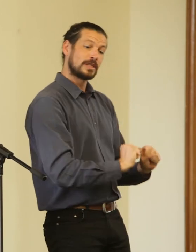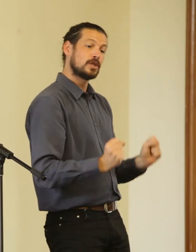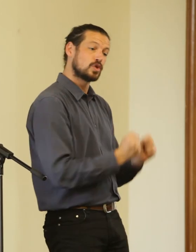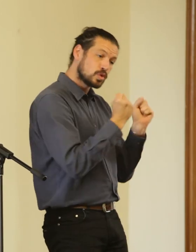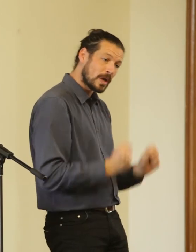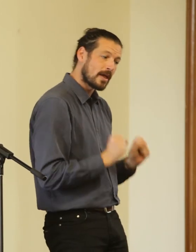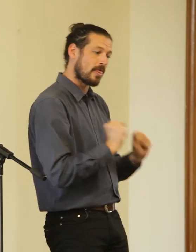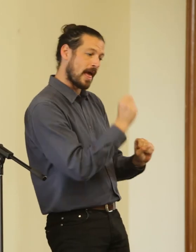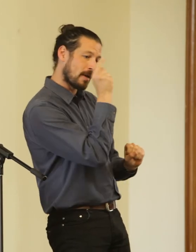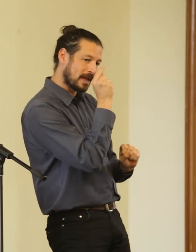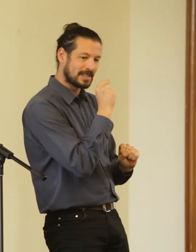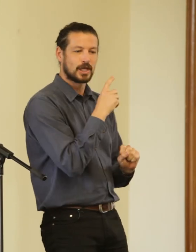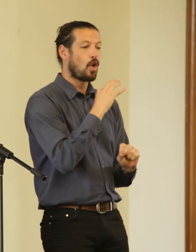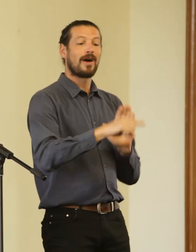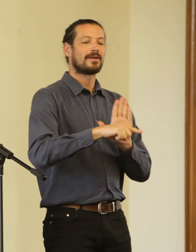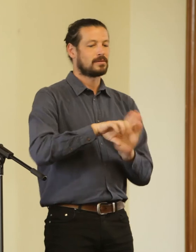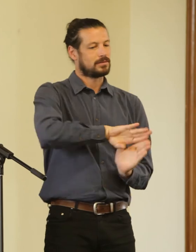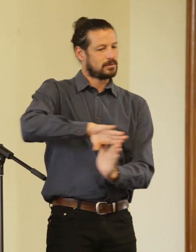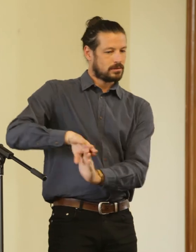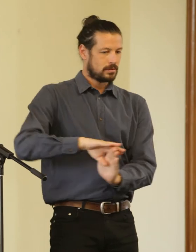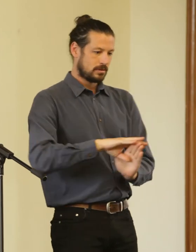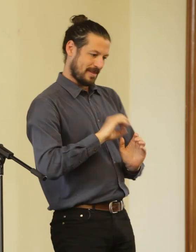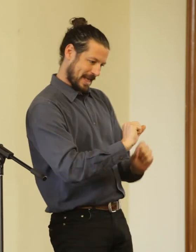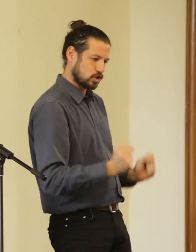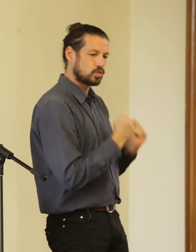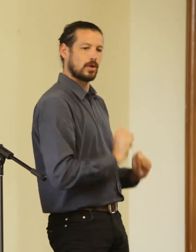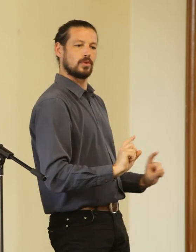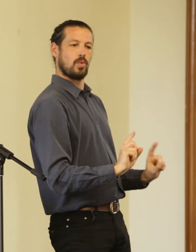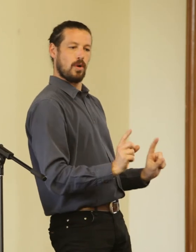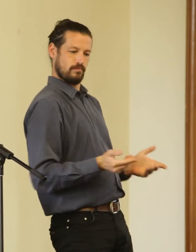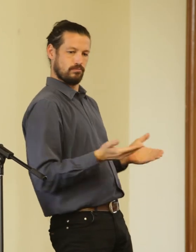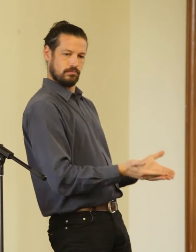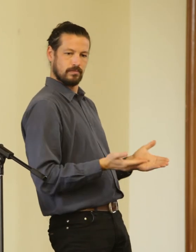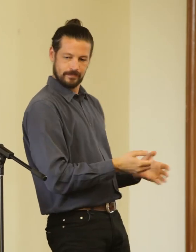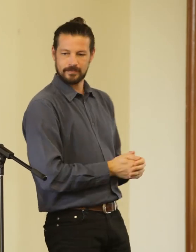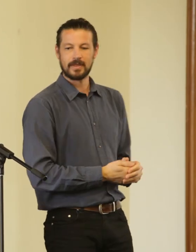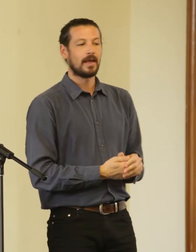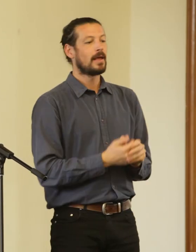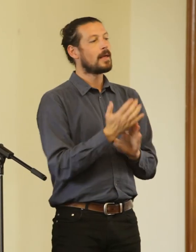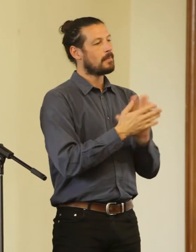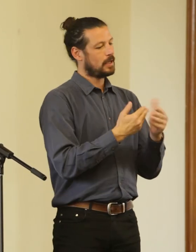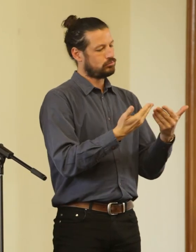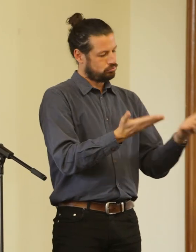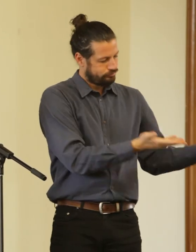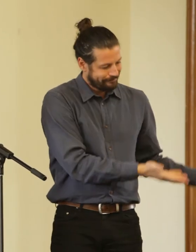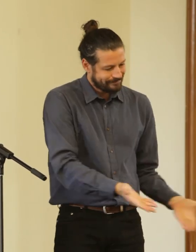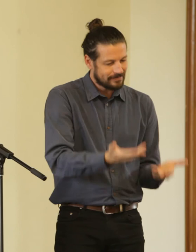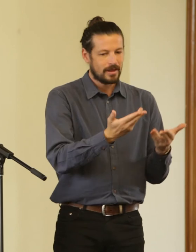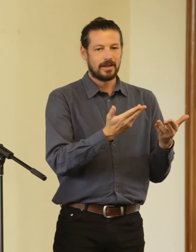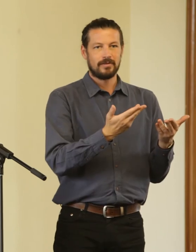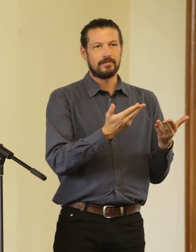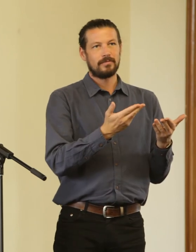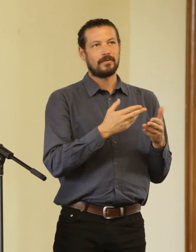rather than their perceived deficits or vulnerabilities, and in doing so provide a platform for the sometimes disruptive